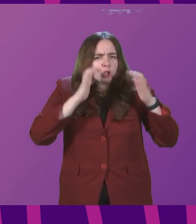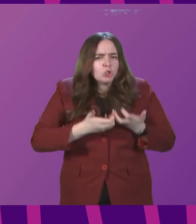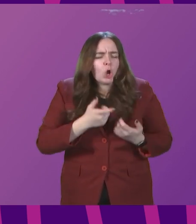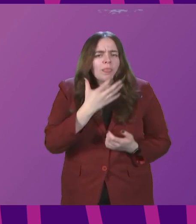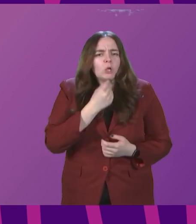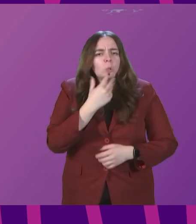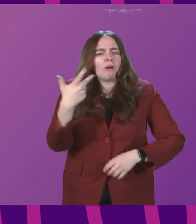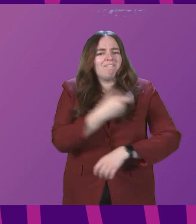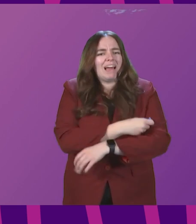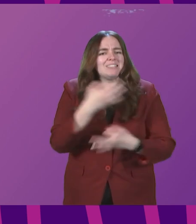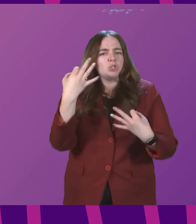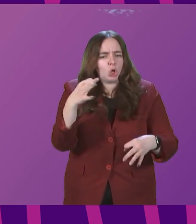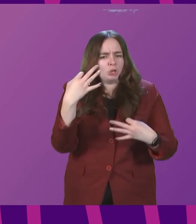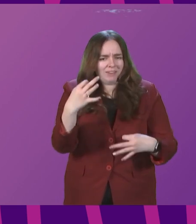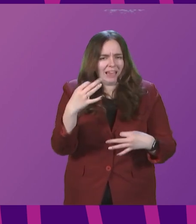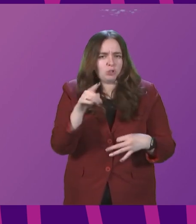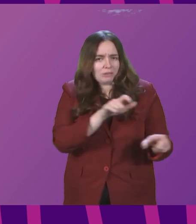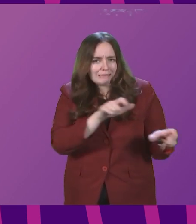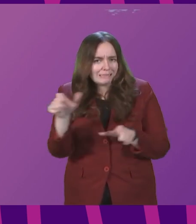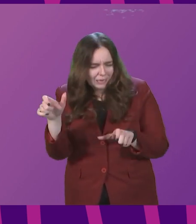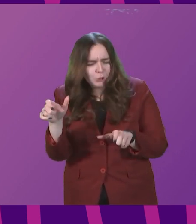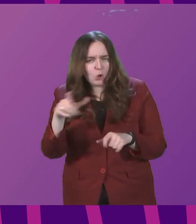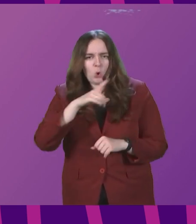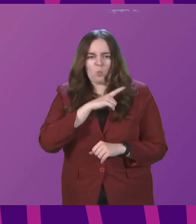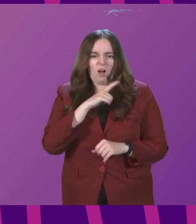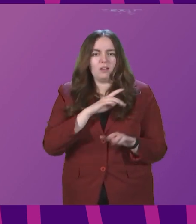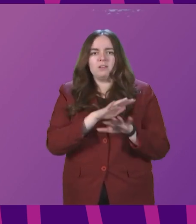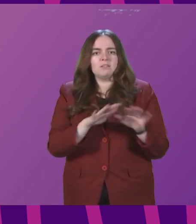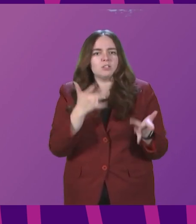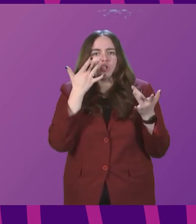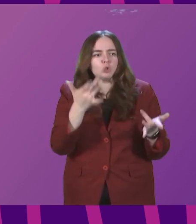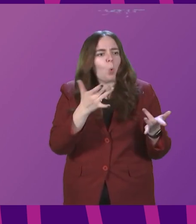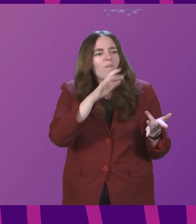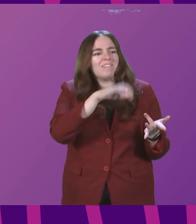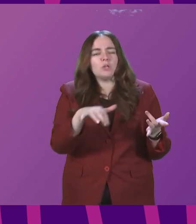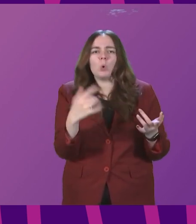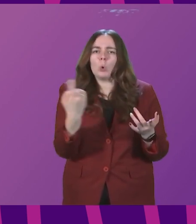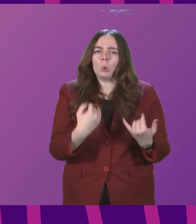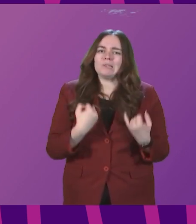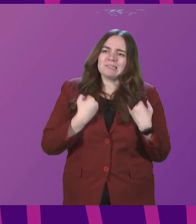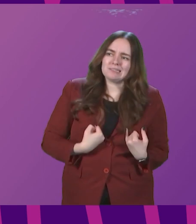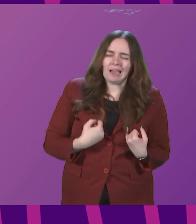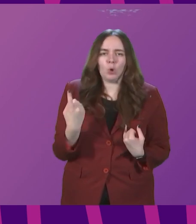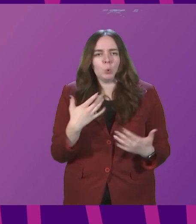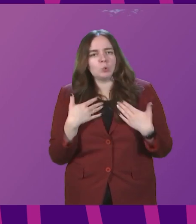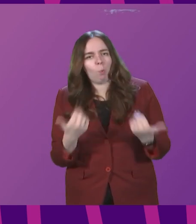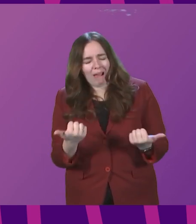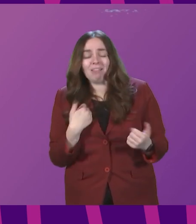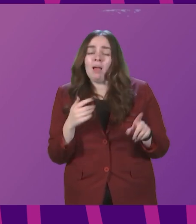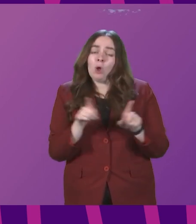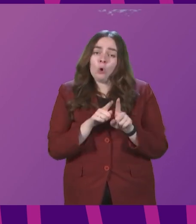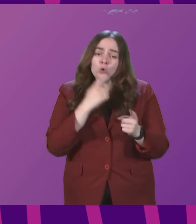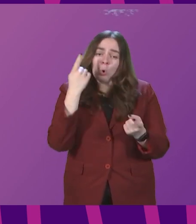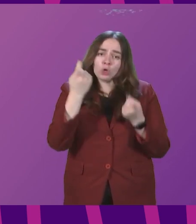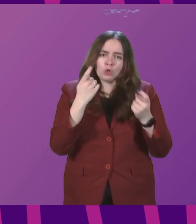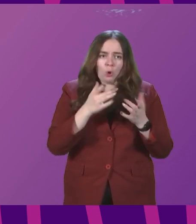vaccine certification is set to continue, not least because it doesn't show venues who is sick and who is well. I'm also concerned about their wider